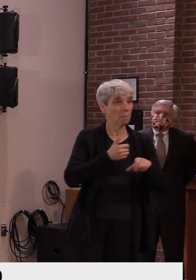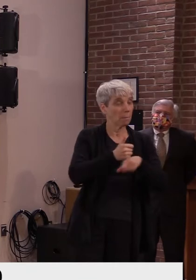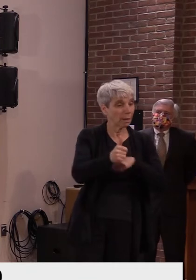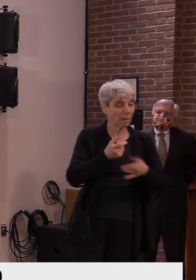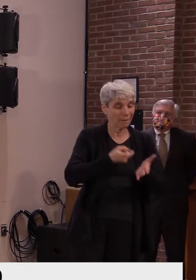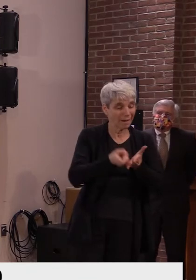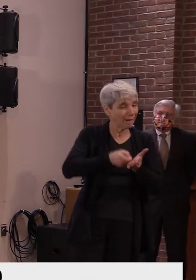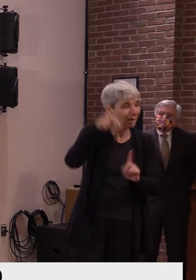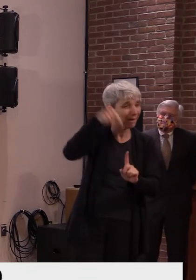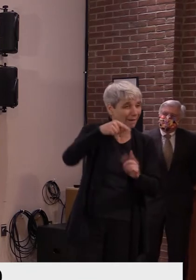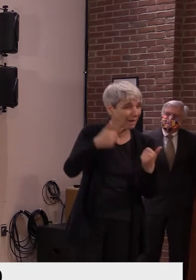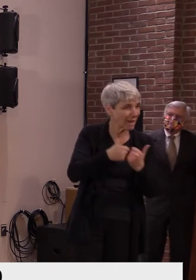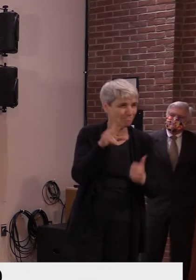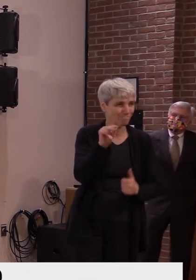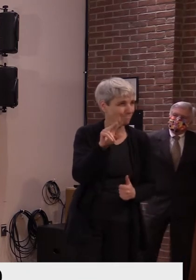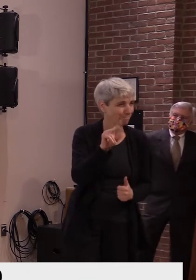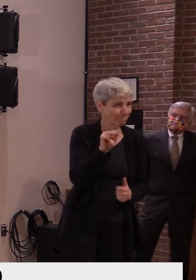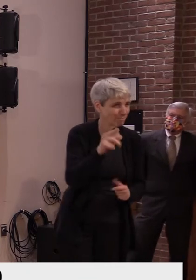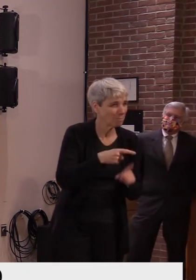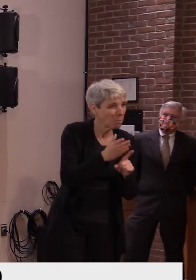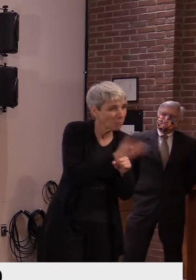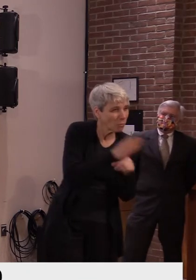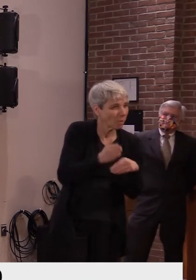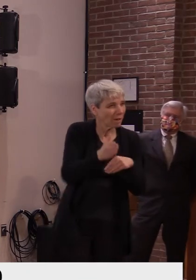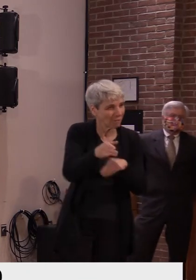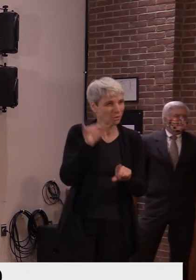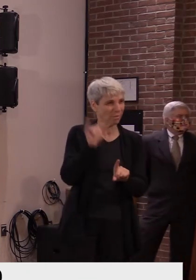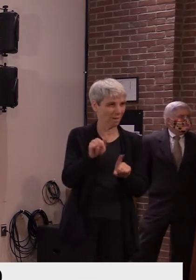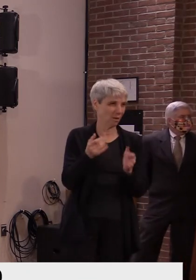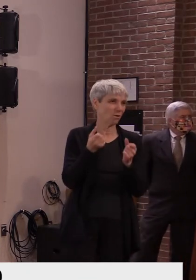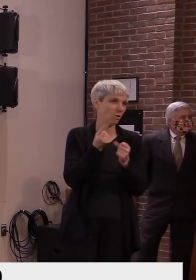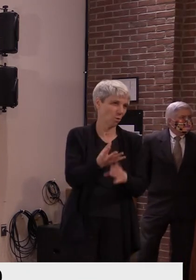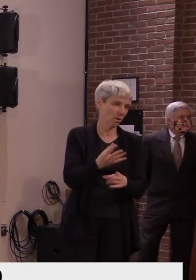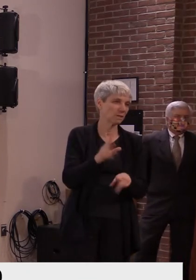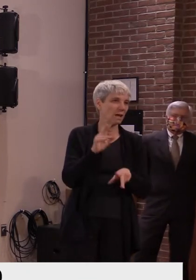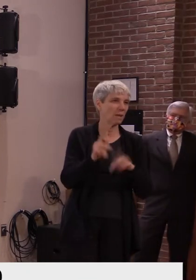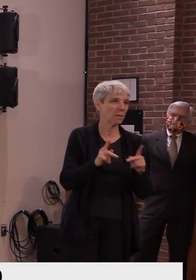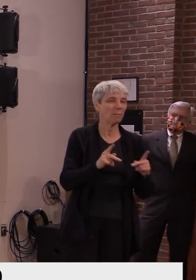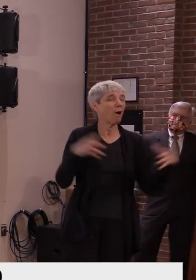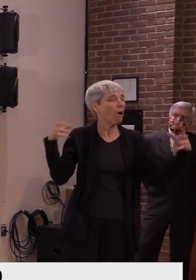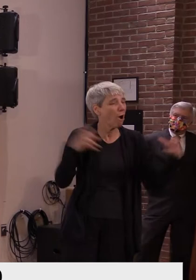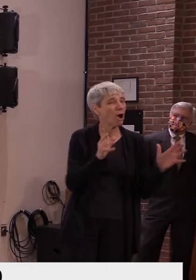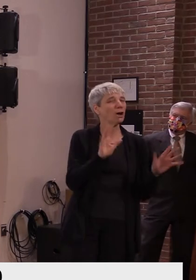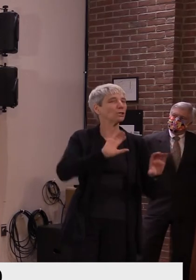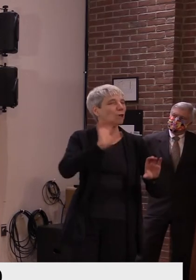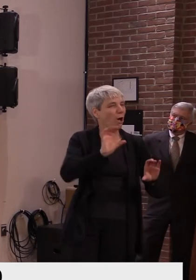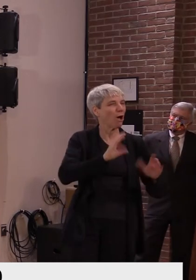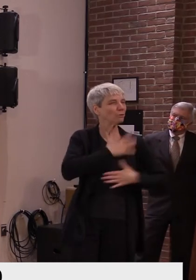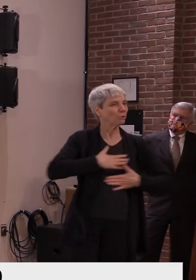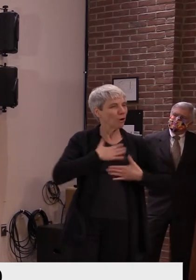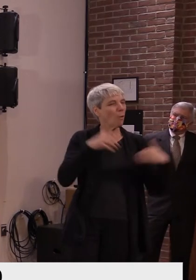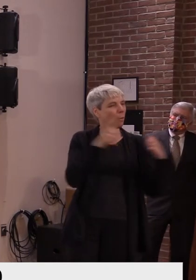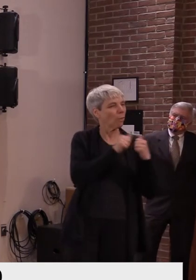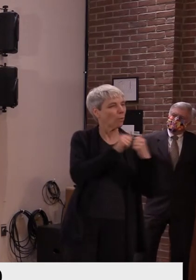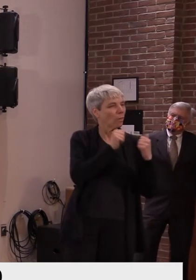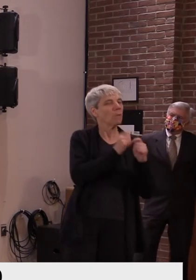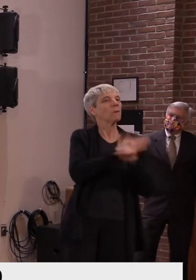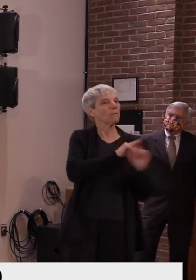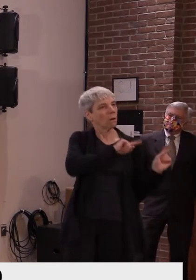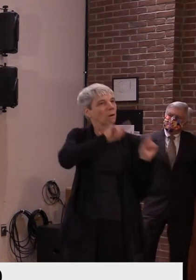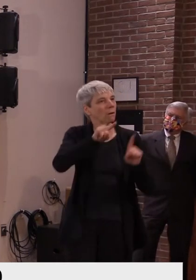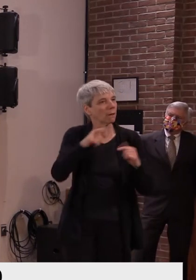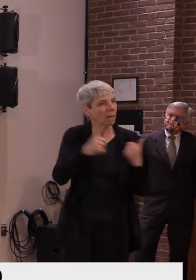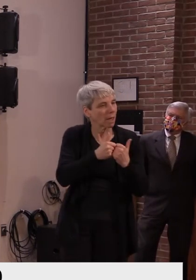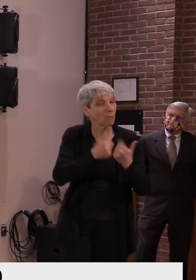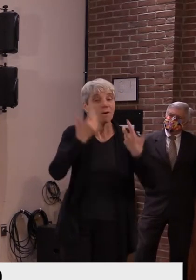forth, carpooling. Um, so we're going to have to tighten that up. We're going to be more aware of what we're doing and make sure that